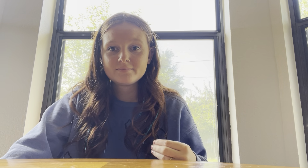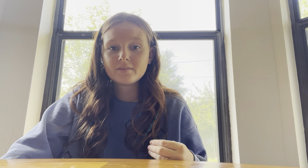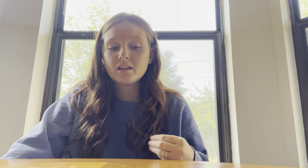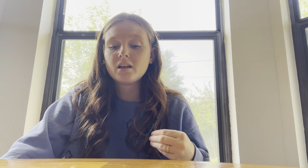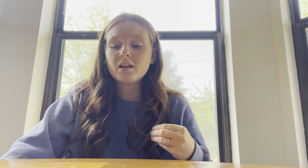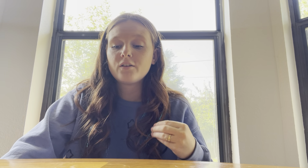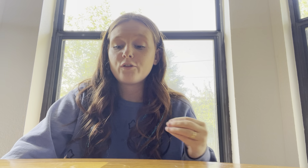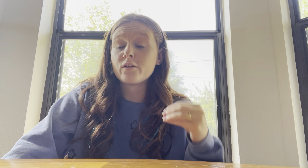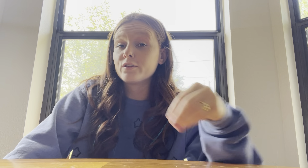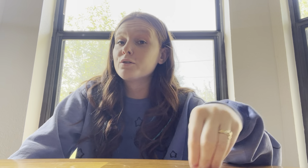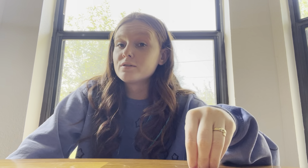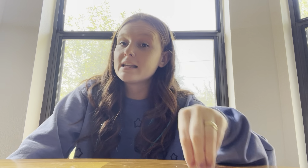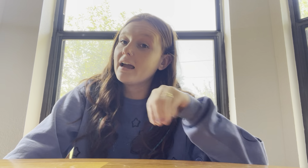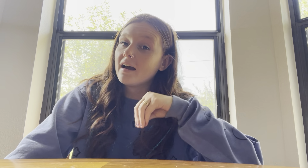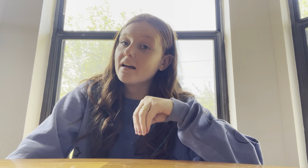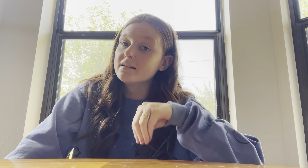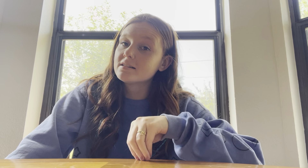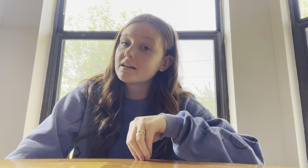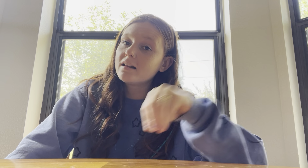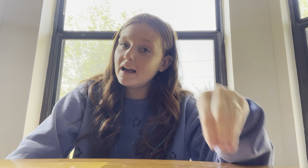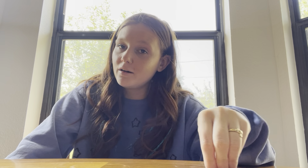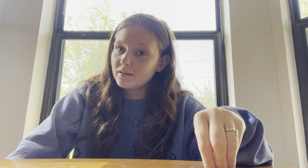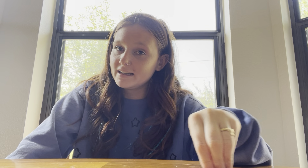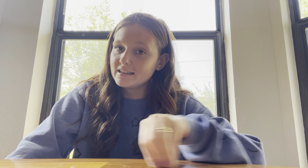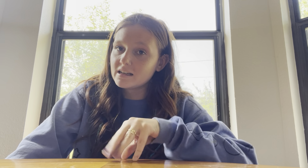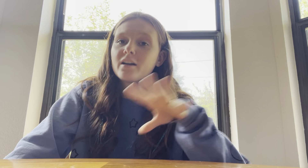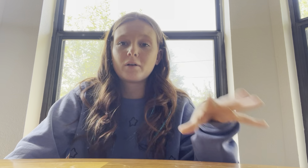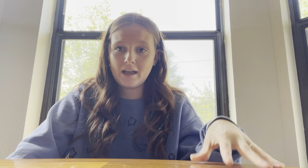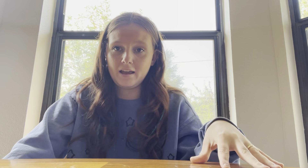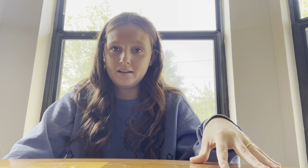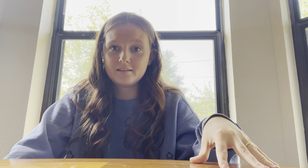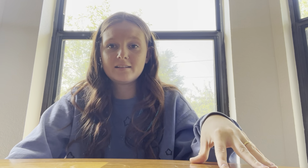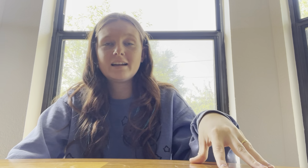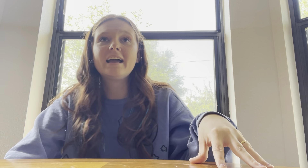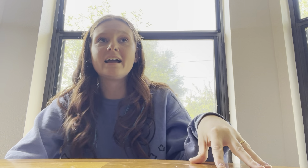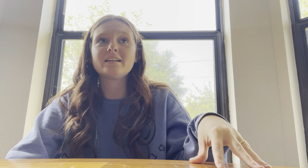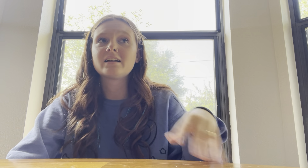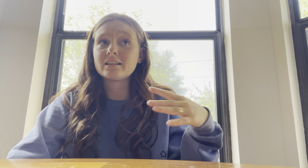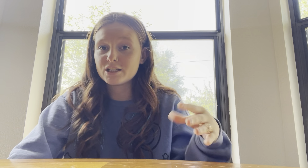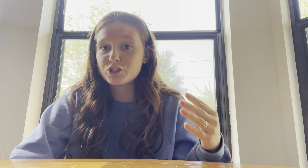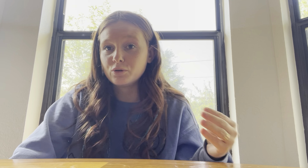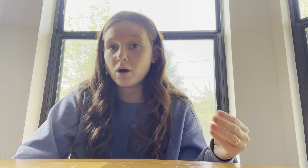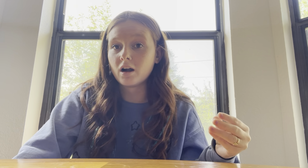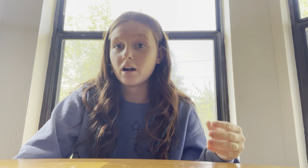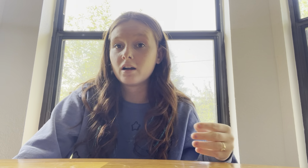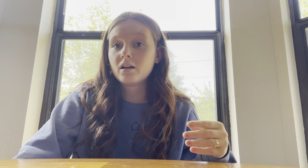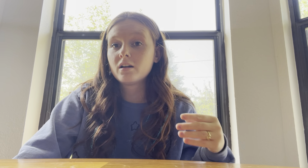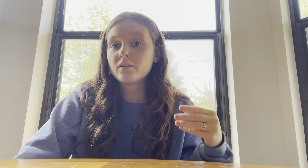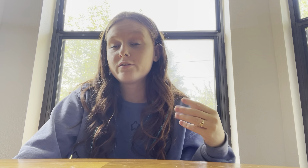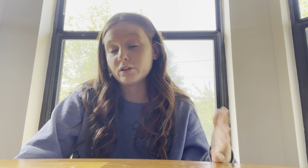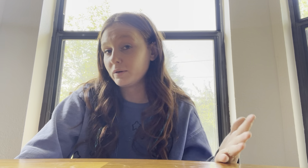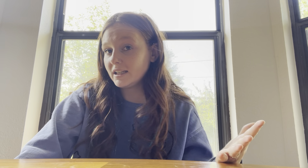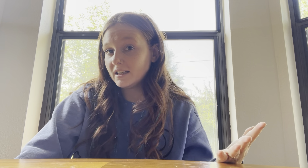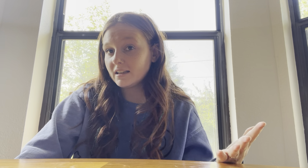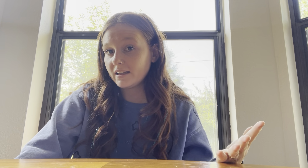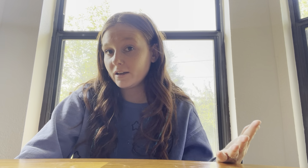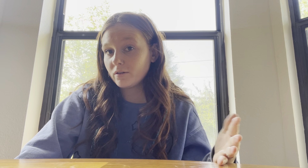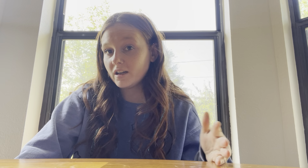But, for views and clout, it is not okay. And unless you are fluent in the language,